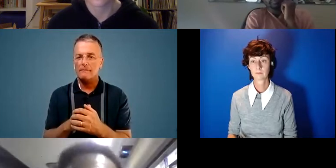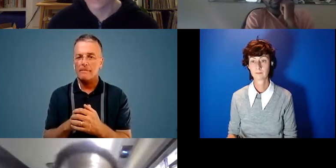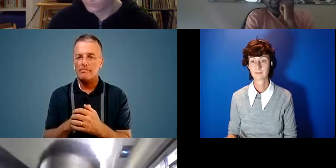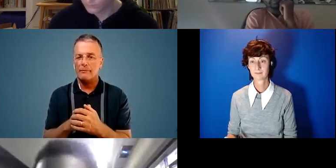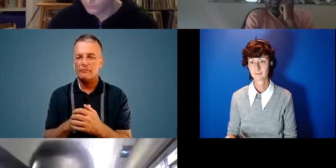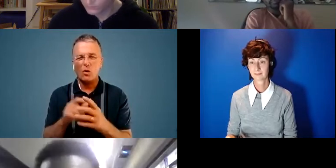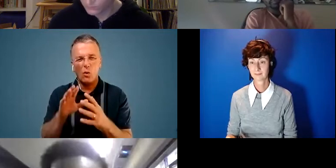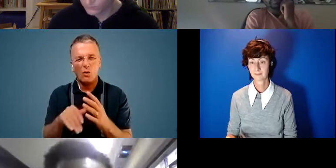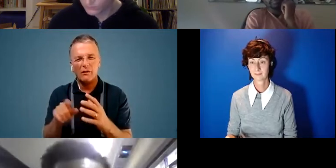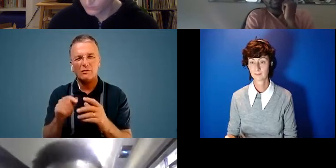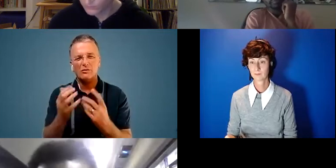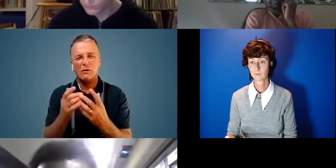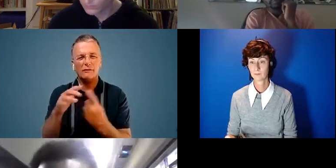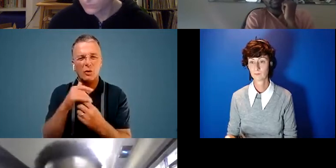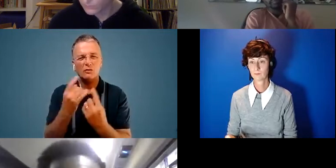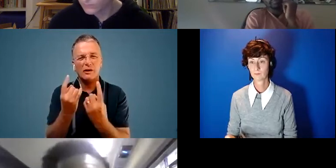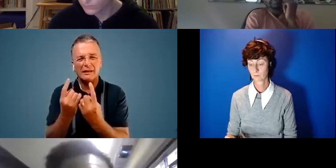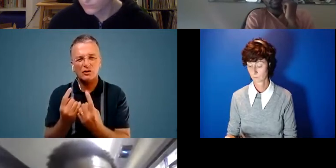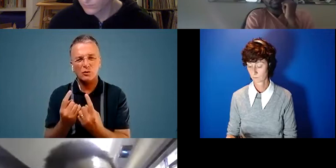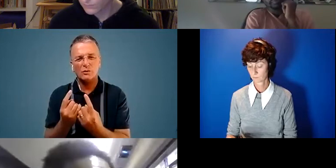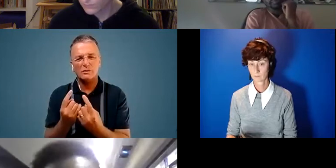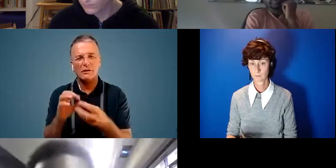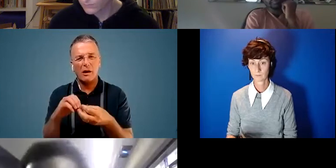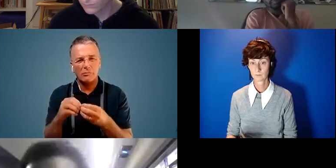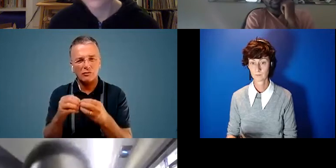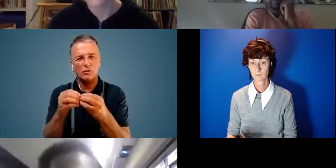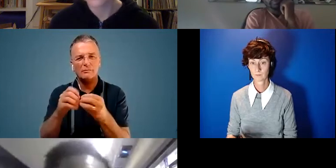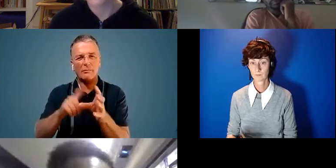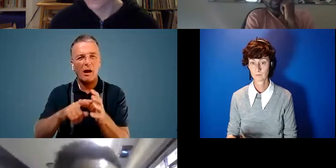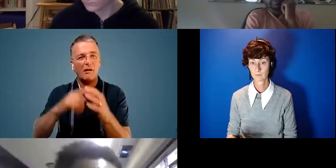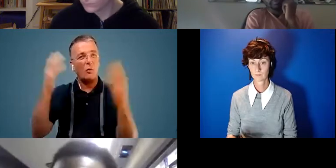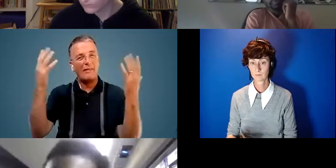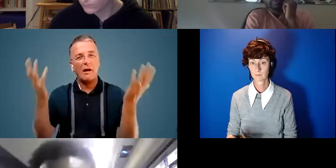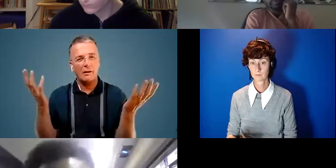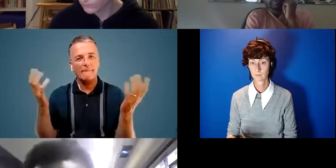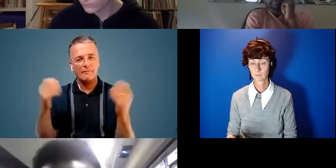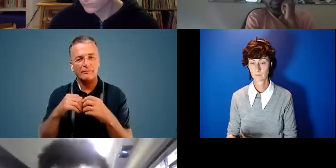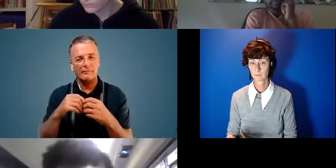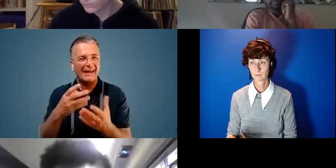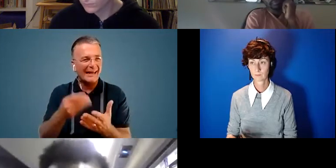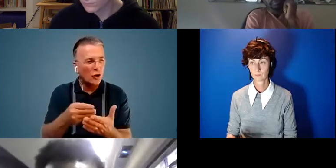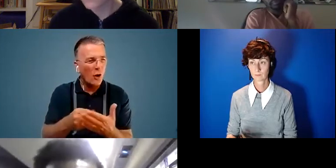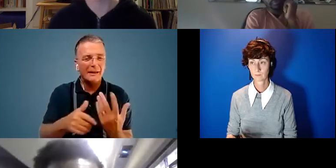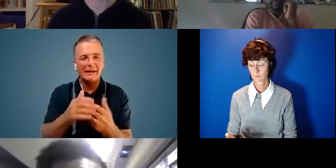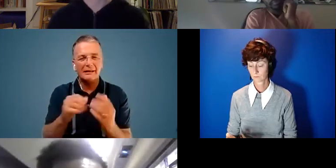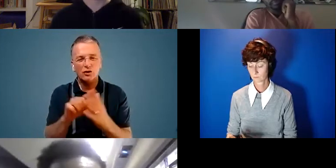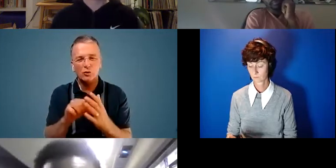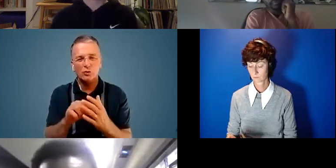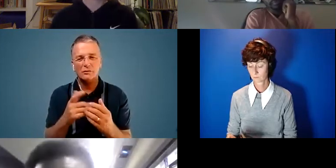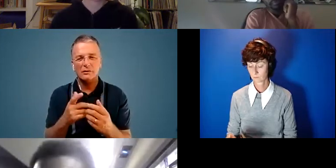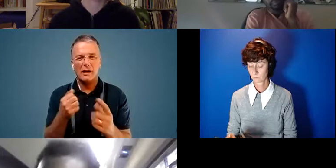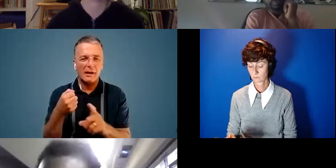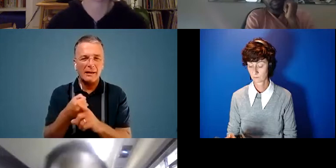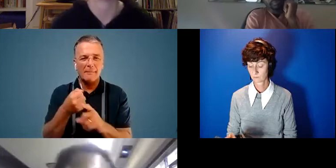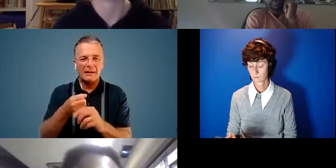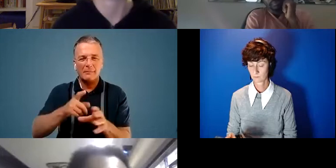All those kind of social issues that are produced by the weather, know, all these kind of economic issues that are kind of, you know, impacted